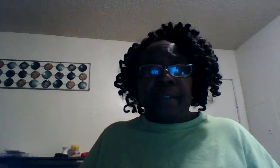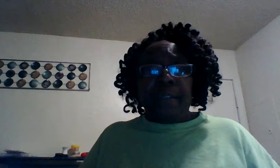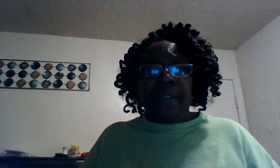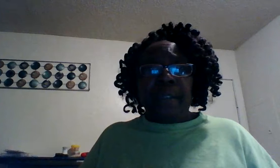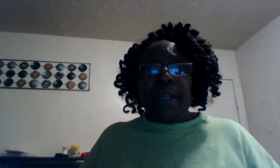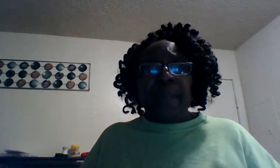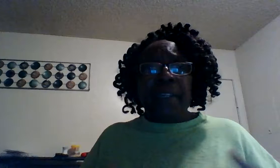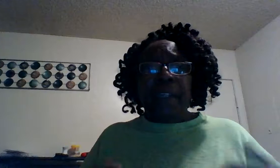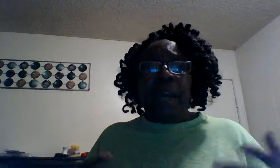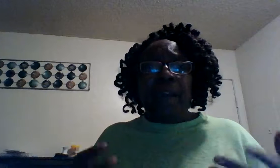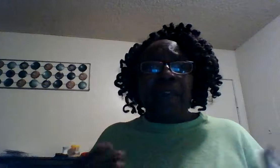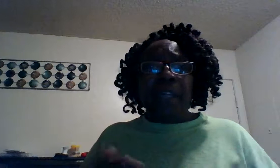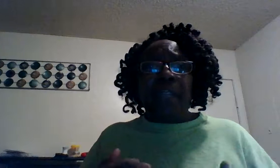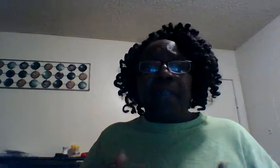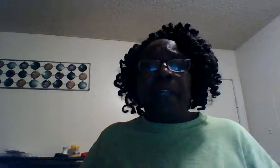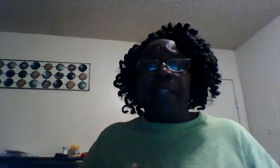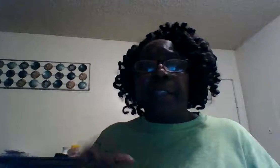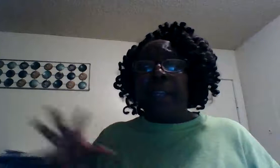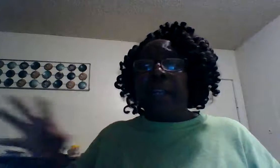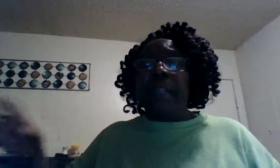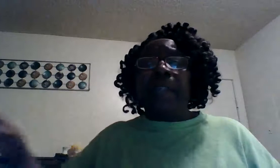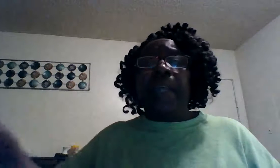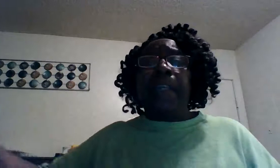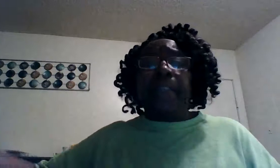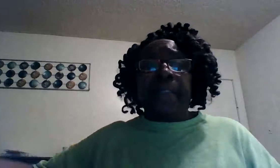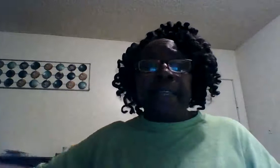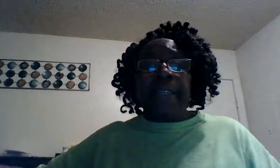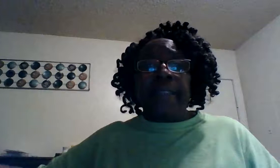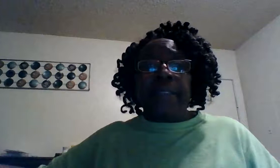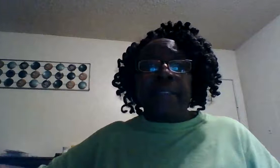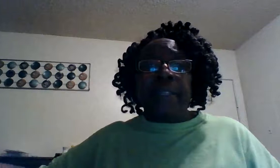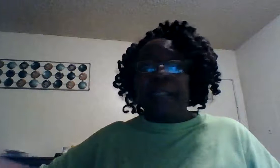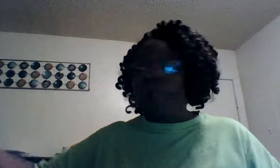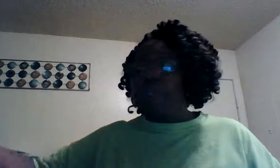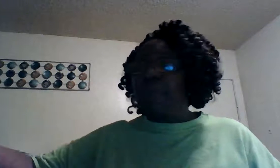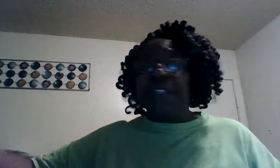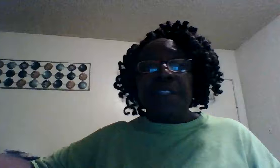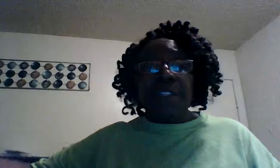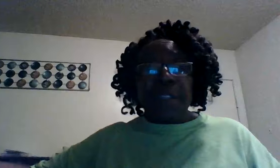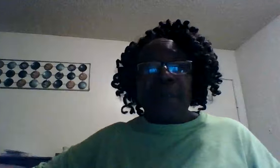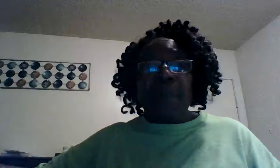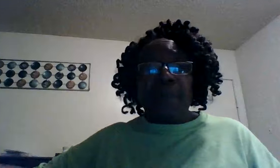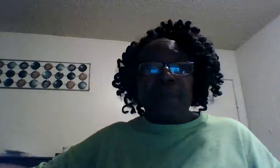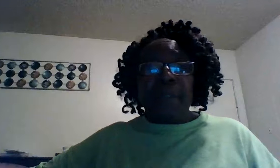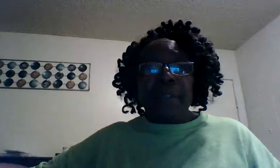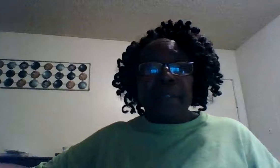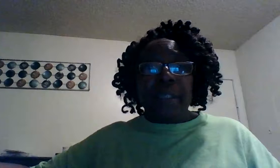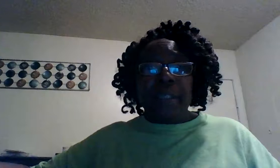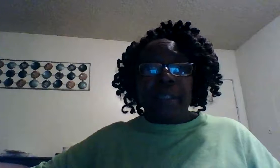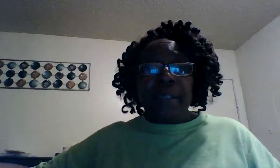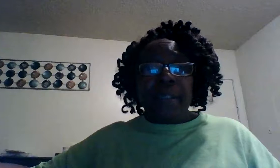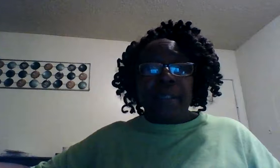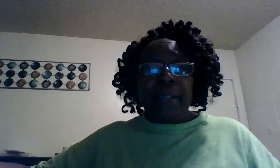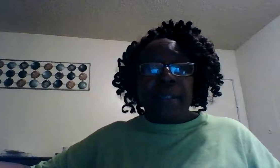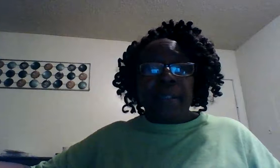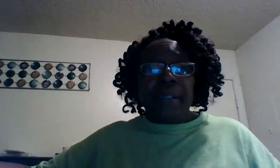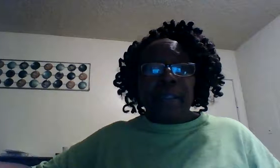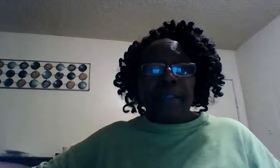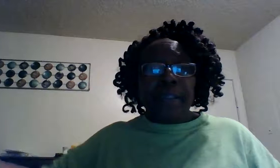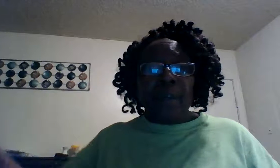the devil he all you take some things he said get the thing he said but don't touch your soul see so